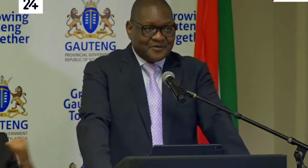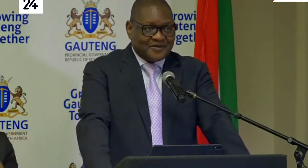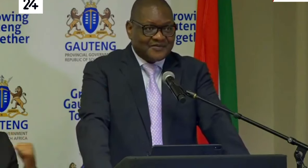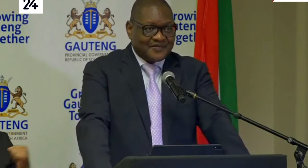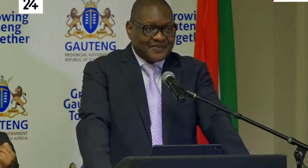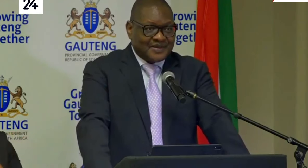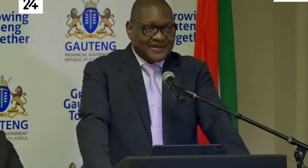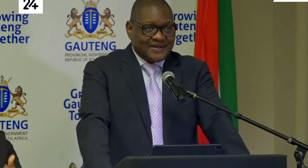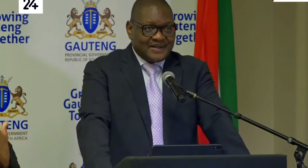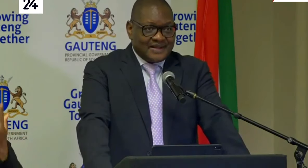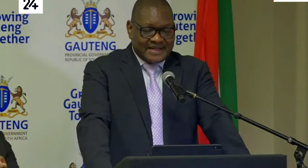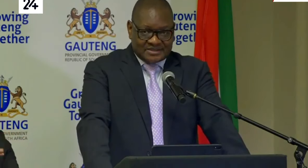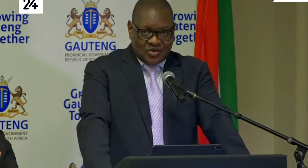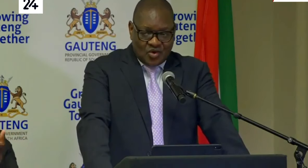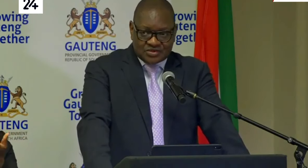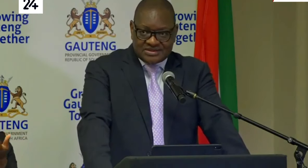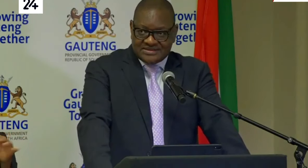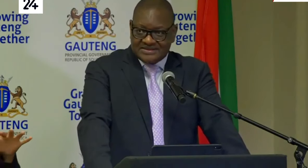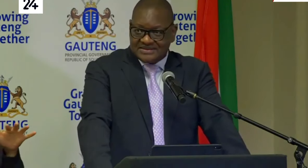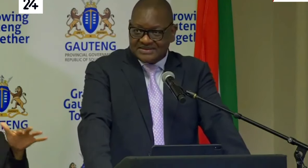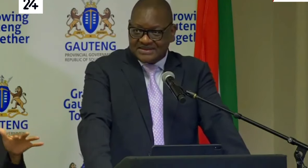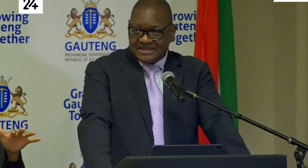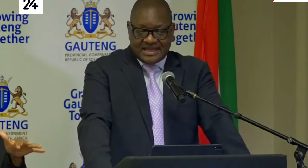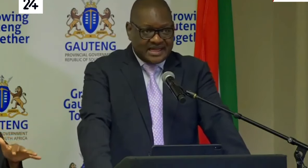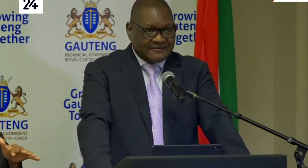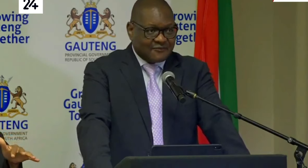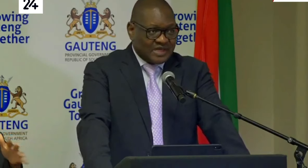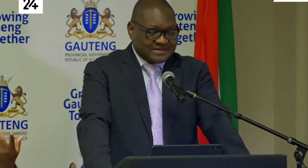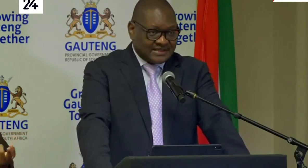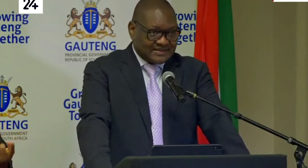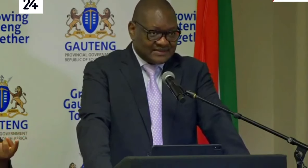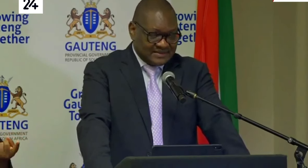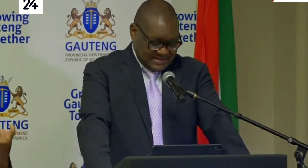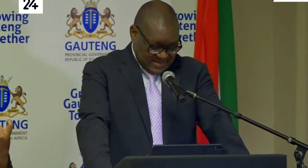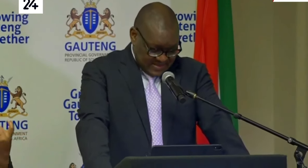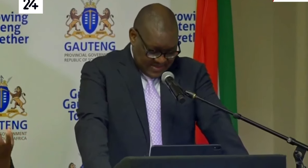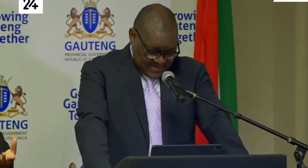people get cold and influenza.